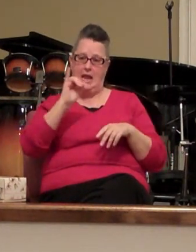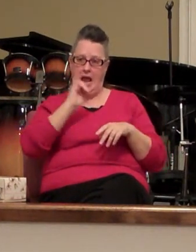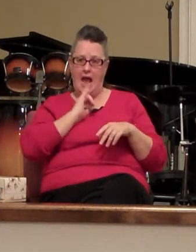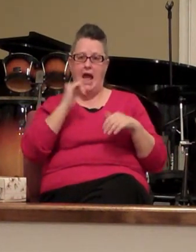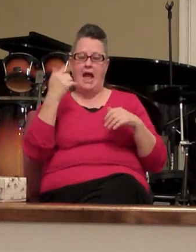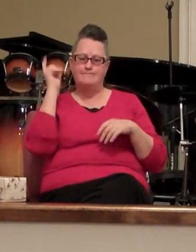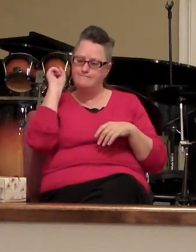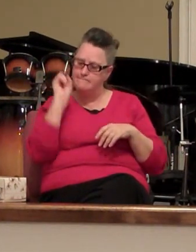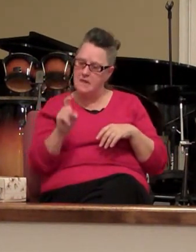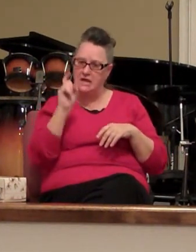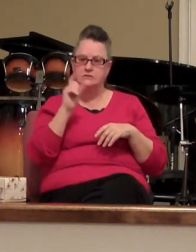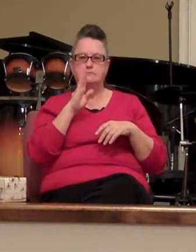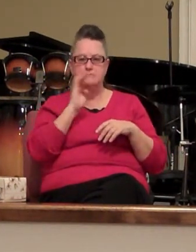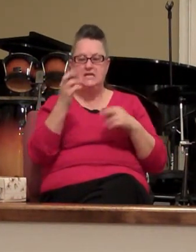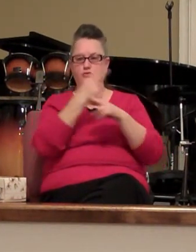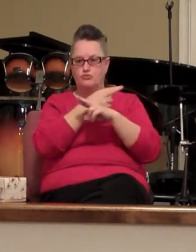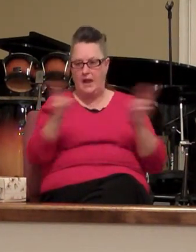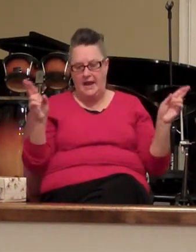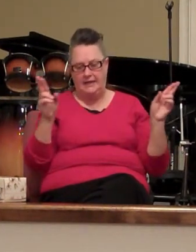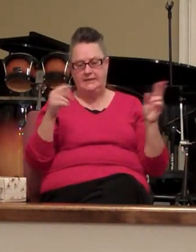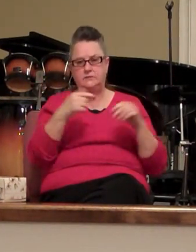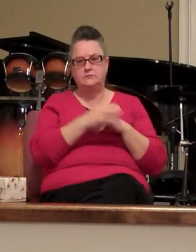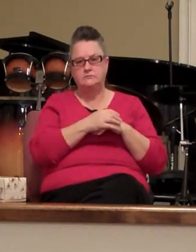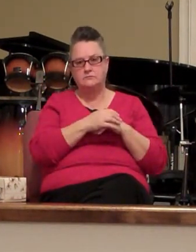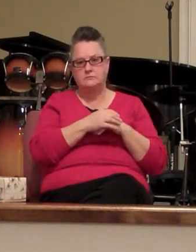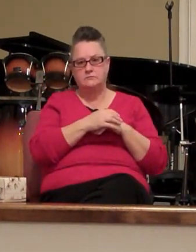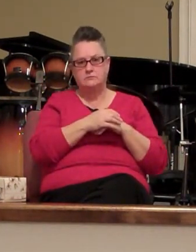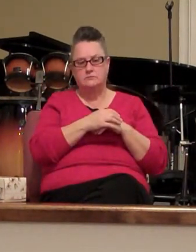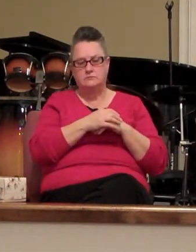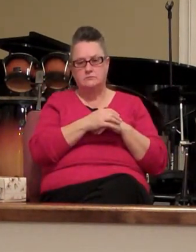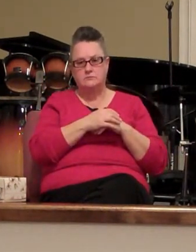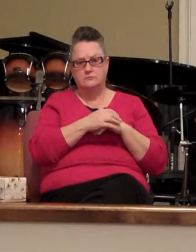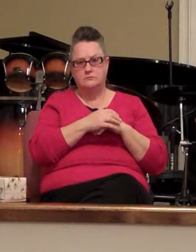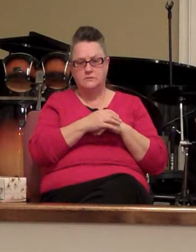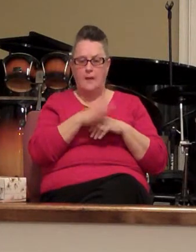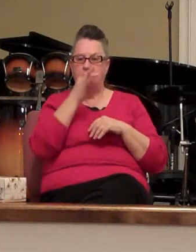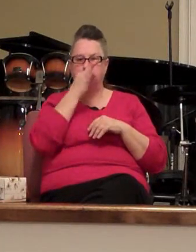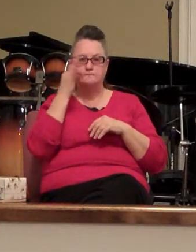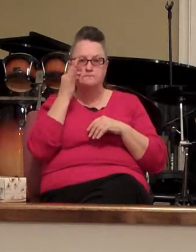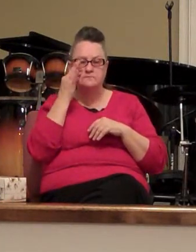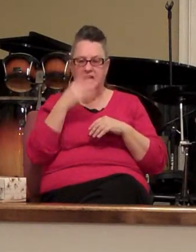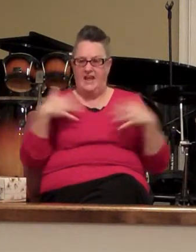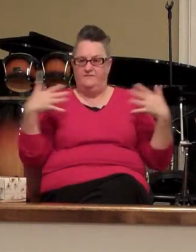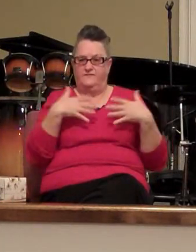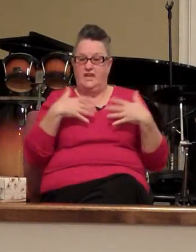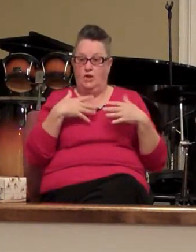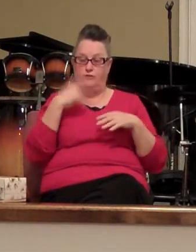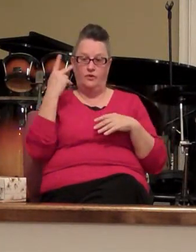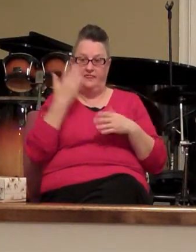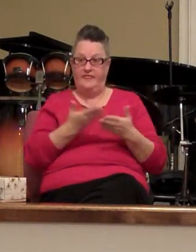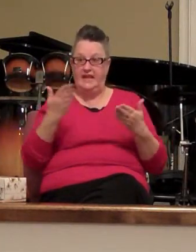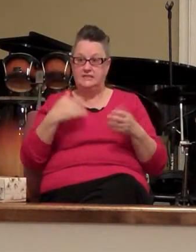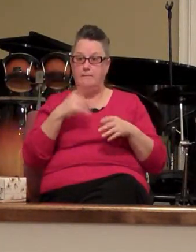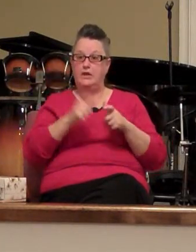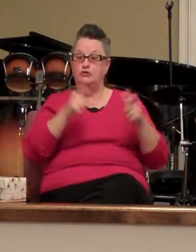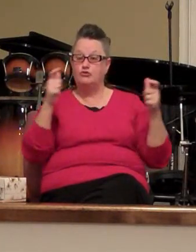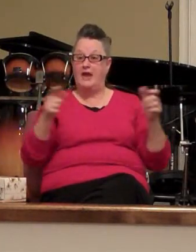got to be ready there will be famines and pestilence and fearful sights in the land there will be great signs from heaven